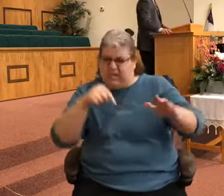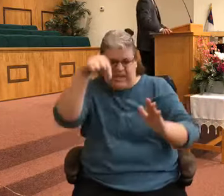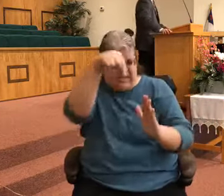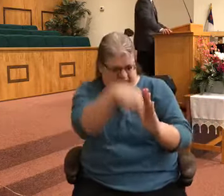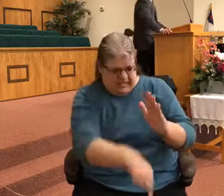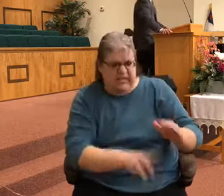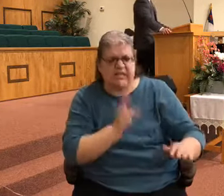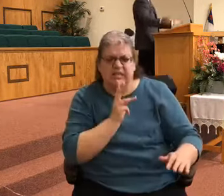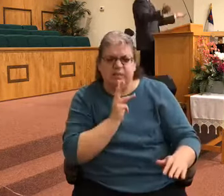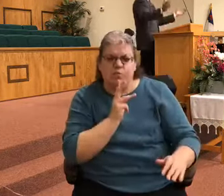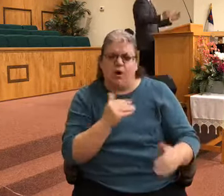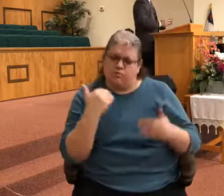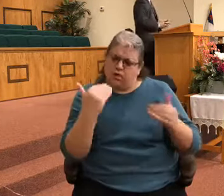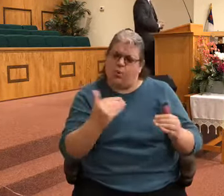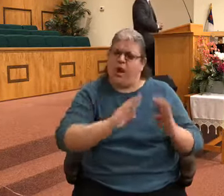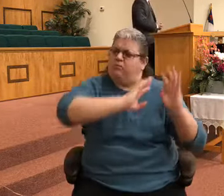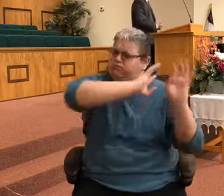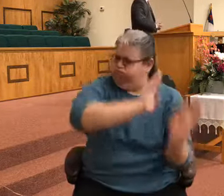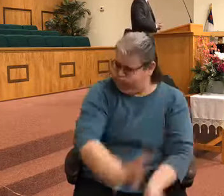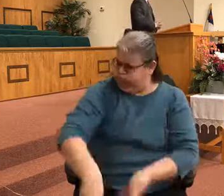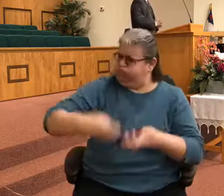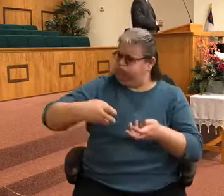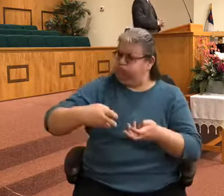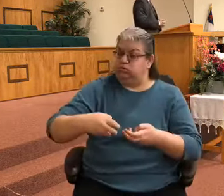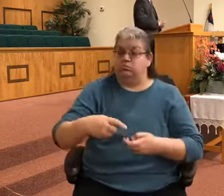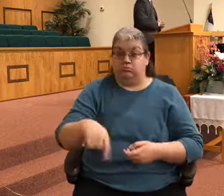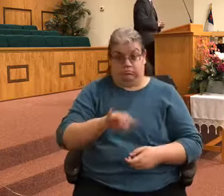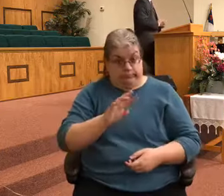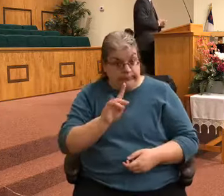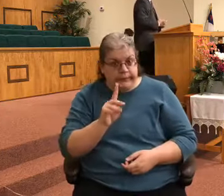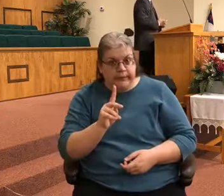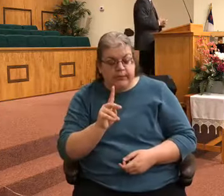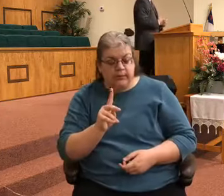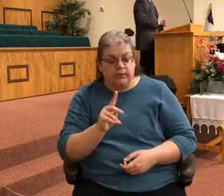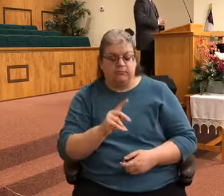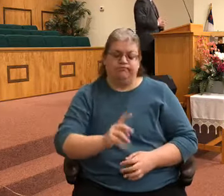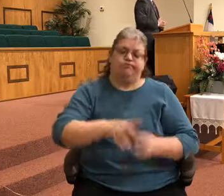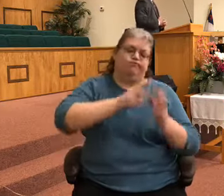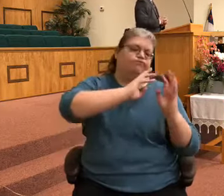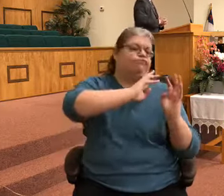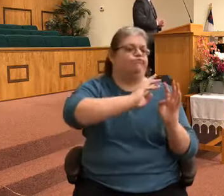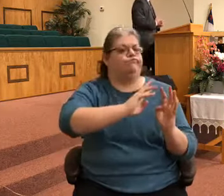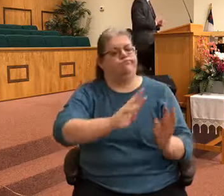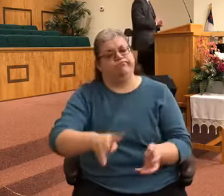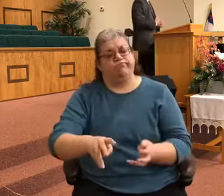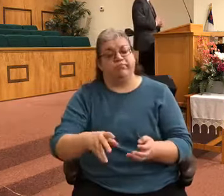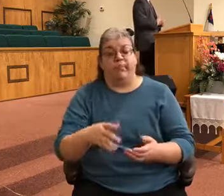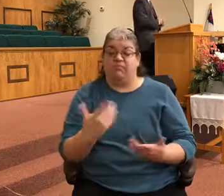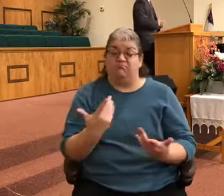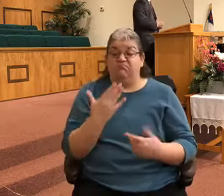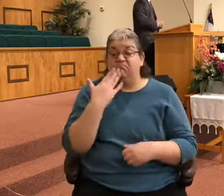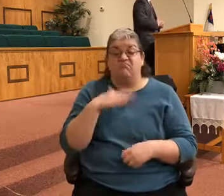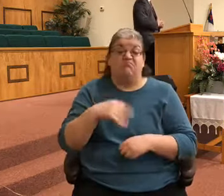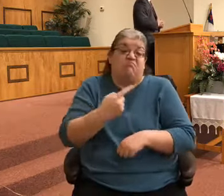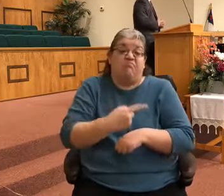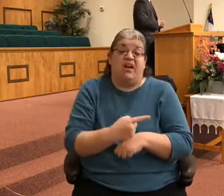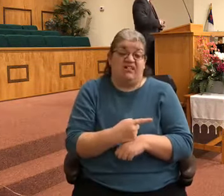for a drive. And so they do. And lo and behold, what was a bad day of fishing became an